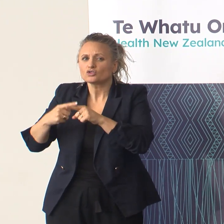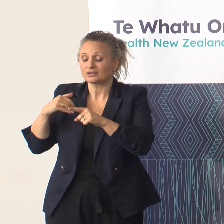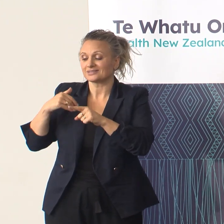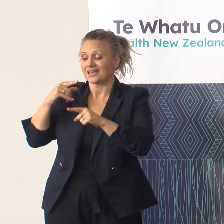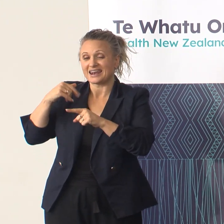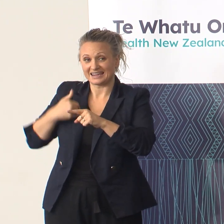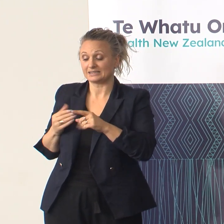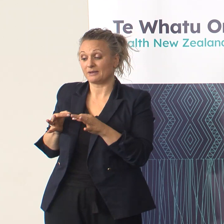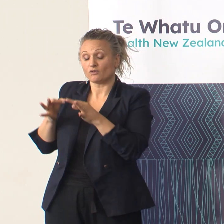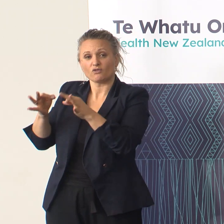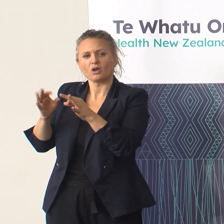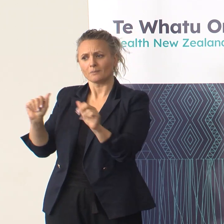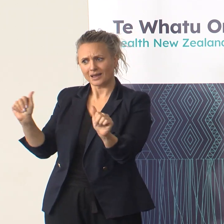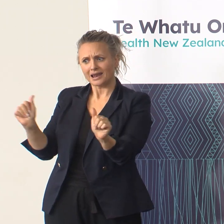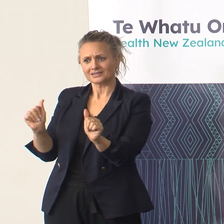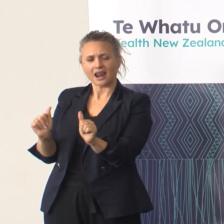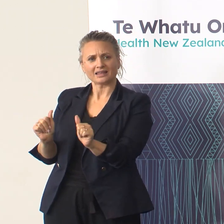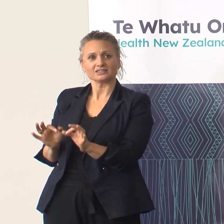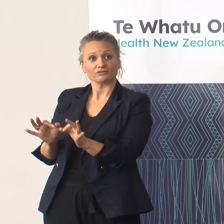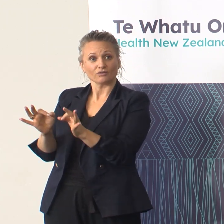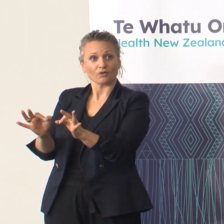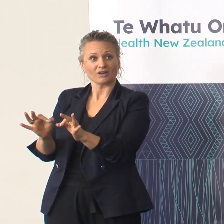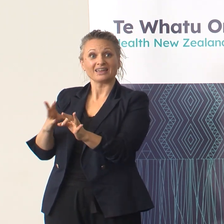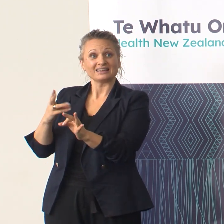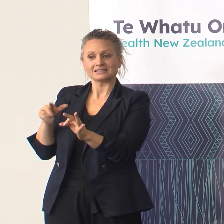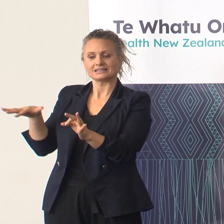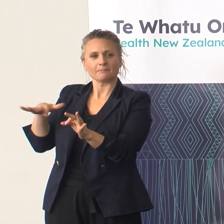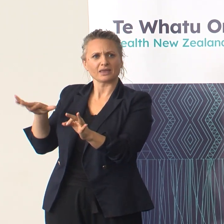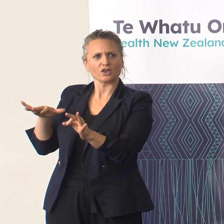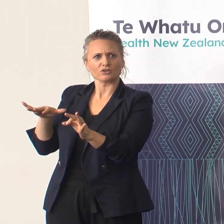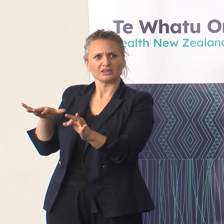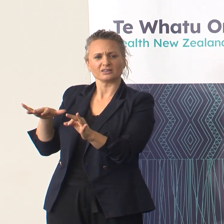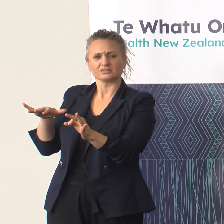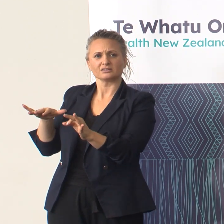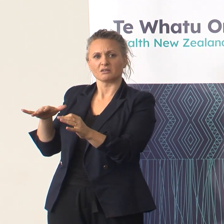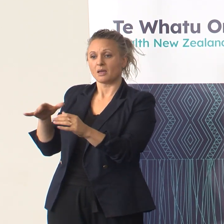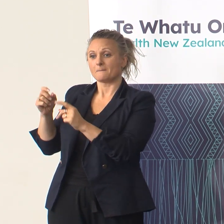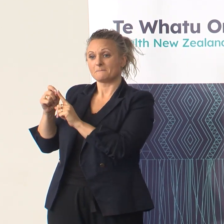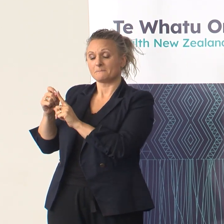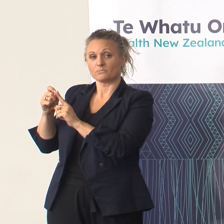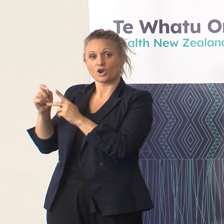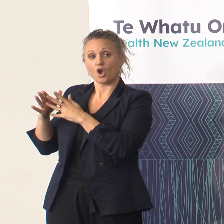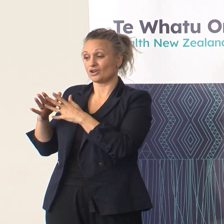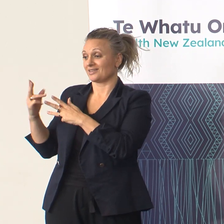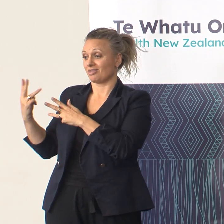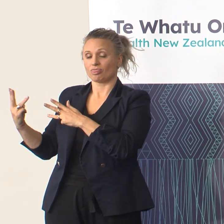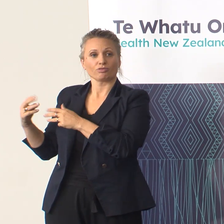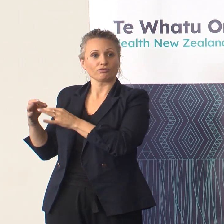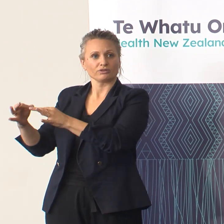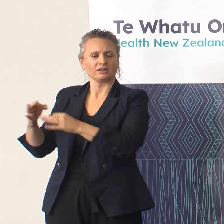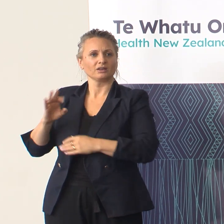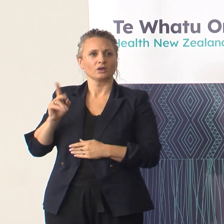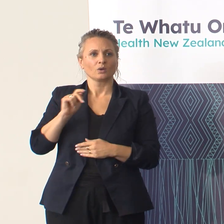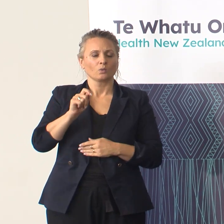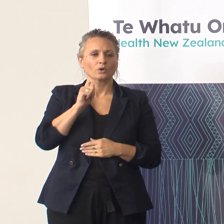has been deferred. And in some places now we're even moving into the P3 that work that can wait the longest. What are your colleagues around the country telling you, not